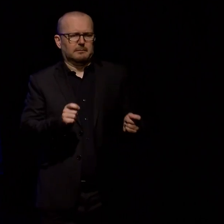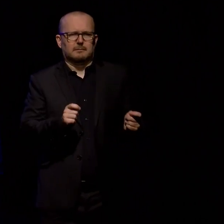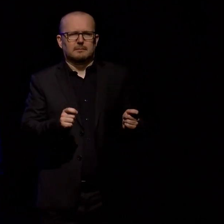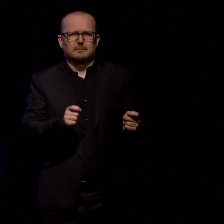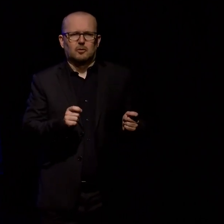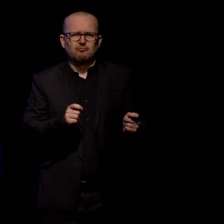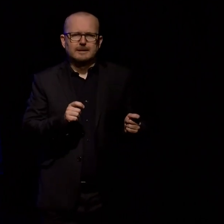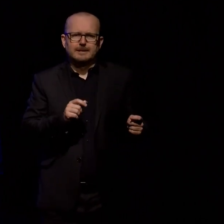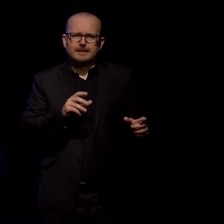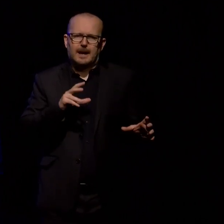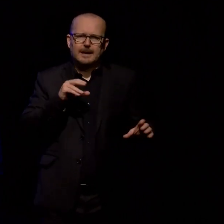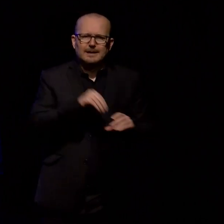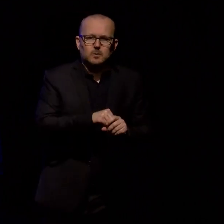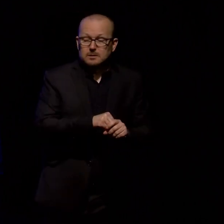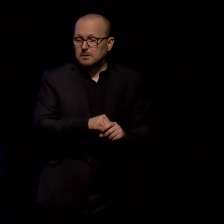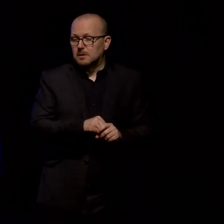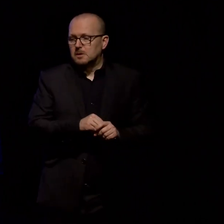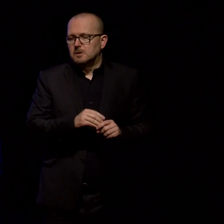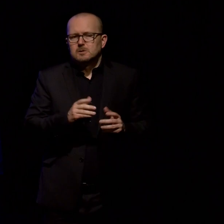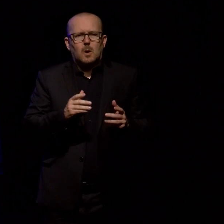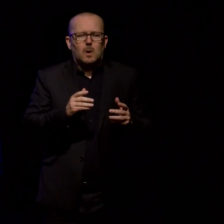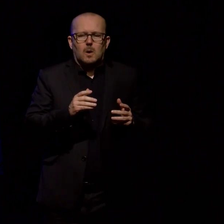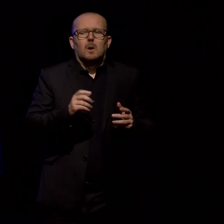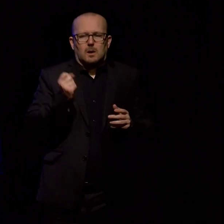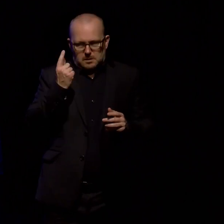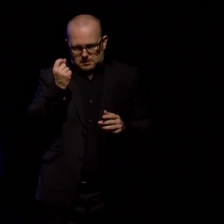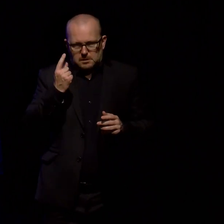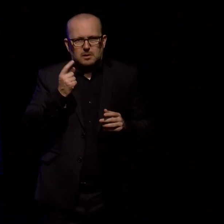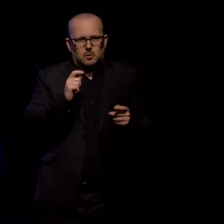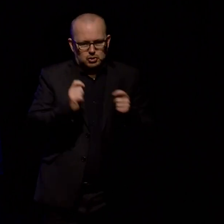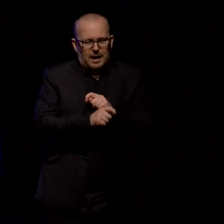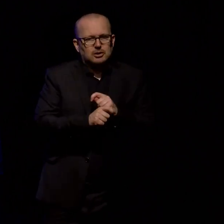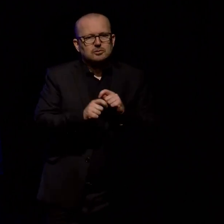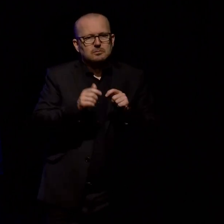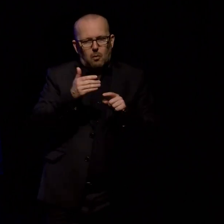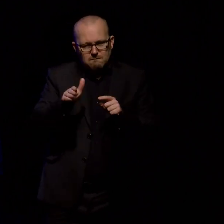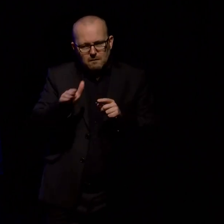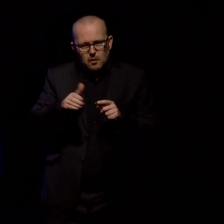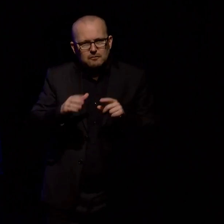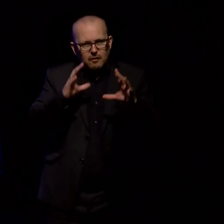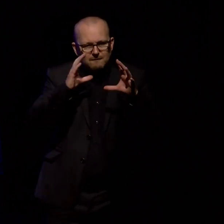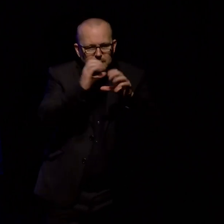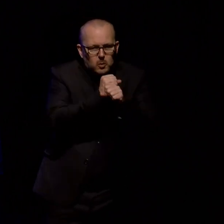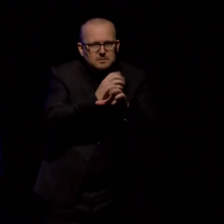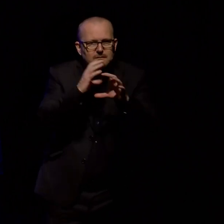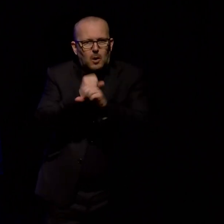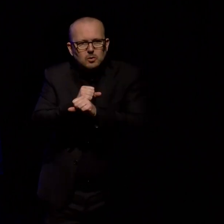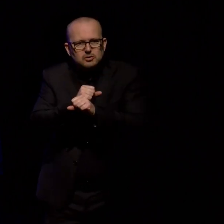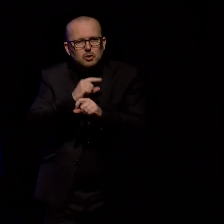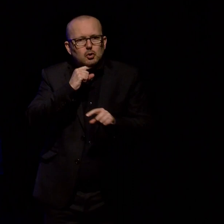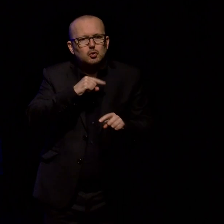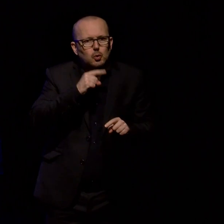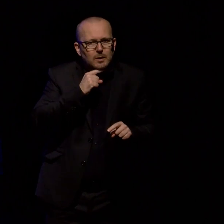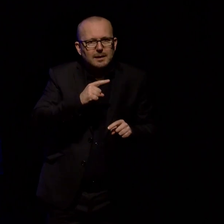so instead of showing everything we just opted to show to focus in on a few key characters Tui Weka